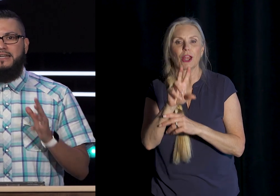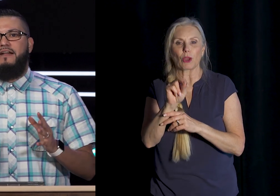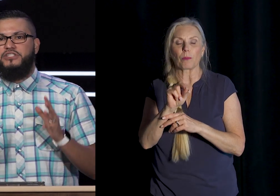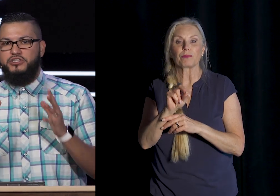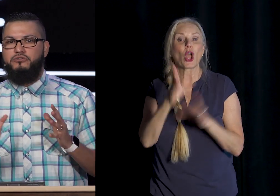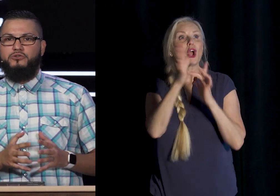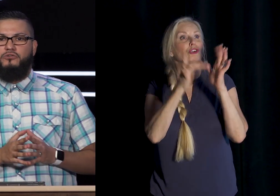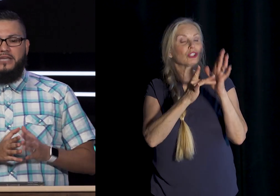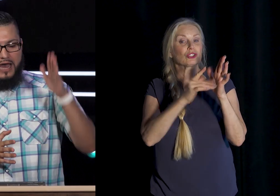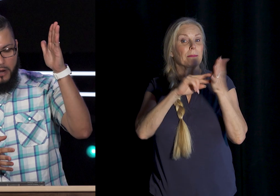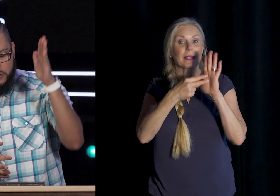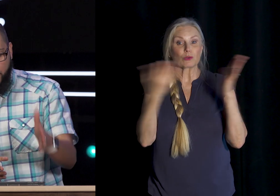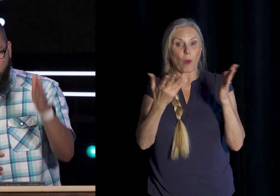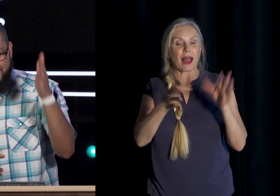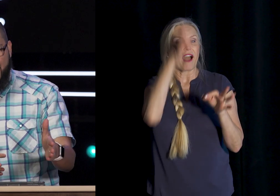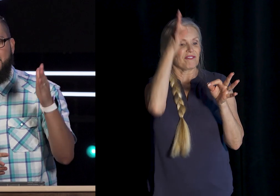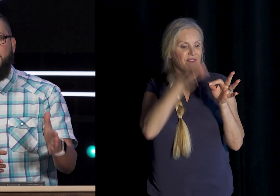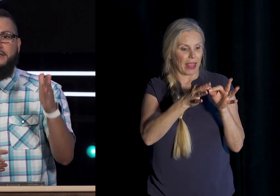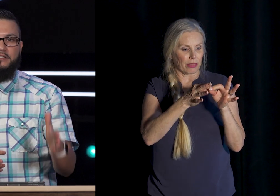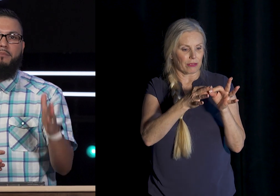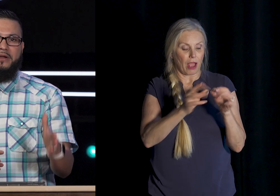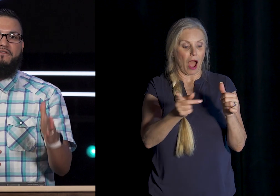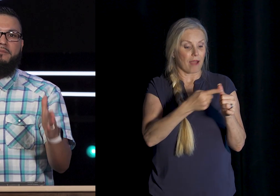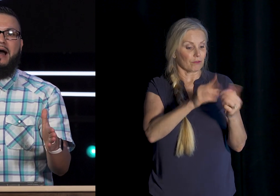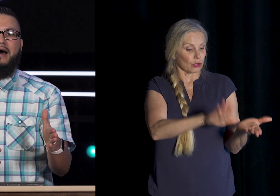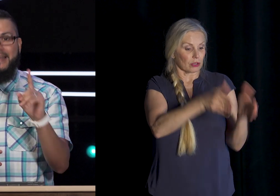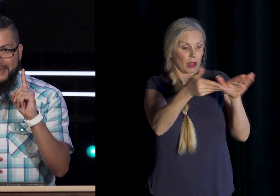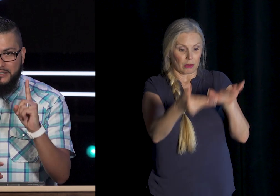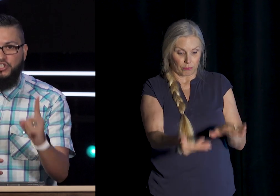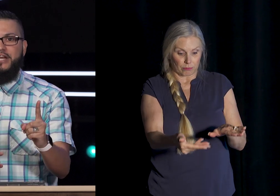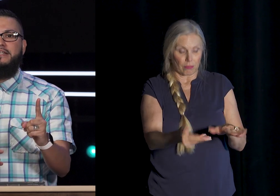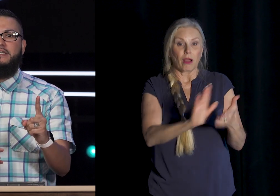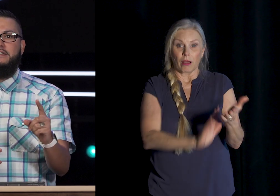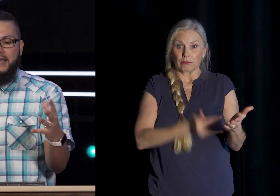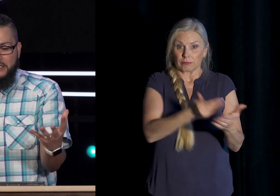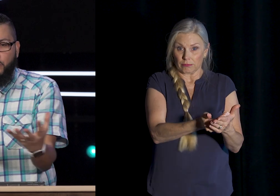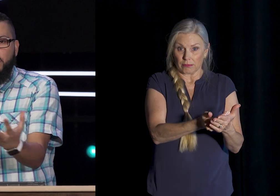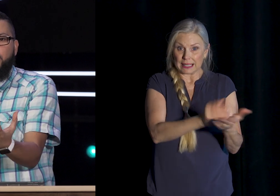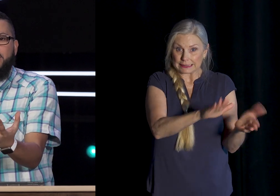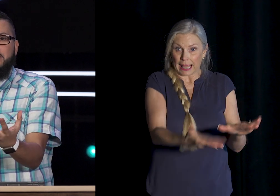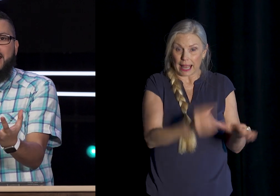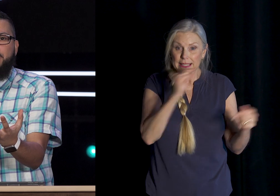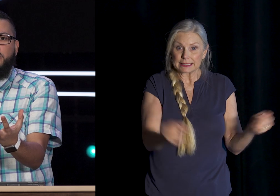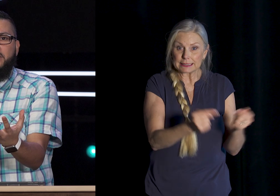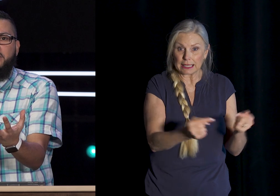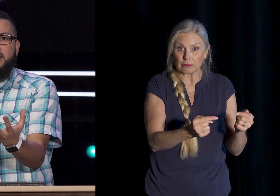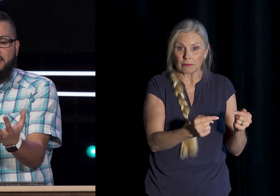acknowledges Two truths I was born Dead in sin Separated from God Yet Jesus Is the one Who bridges the gap Between me and